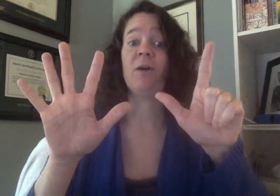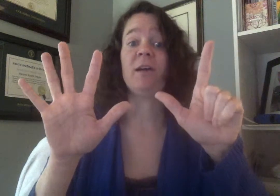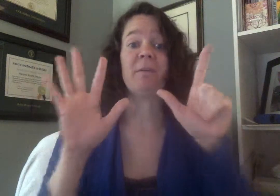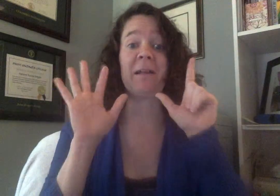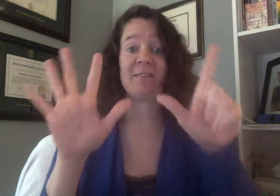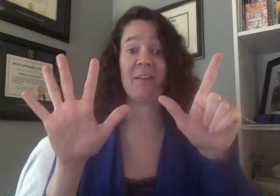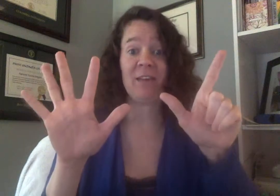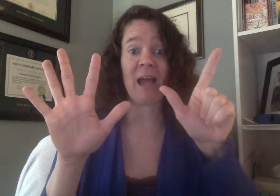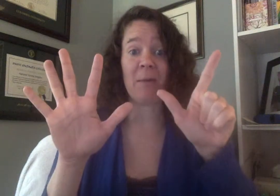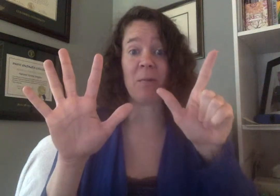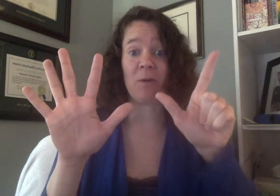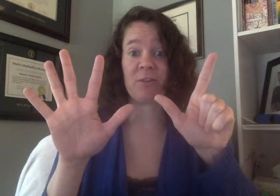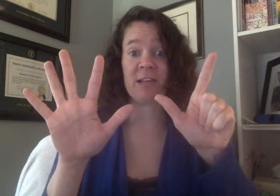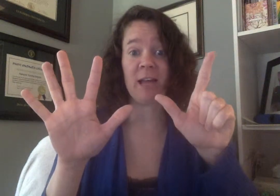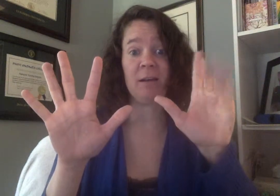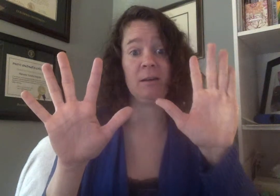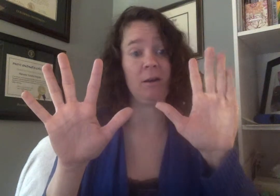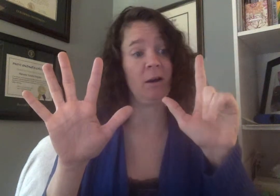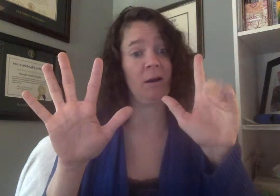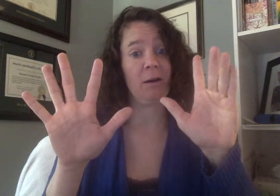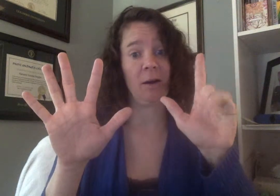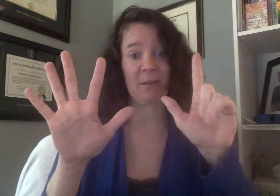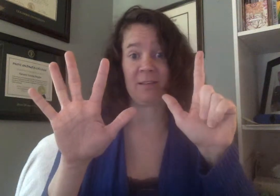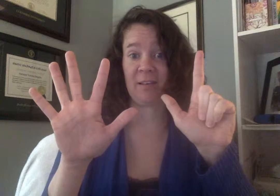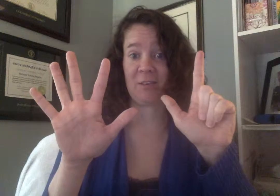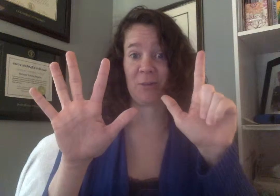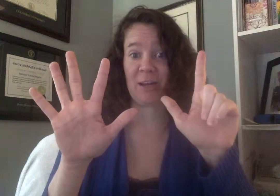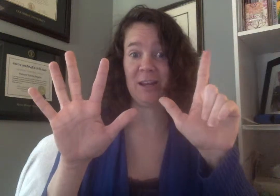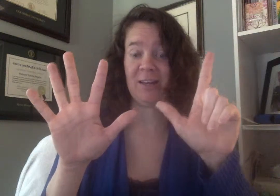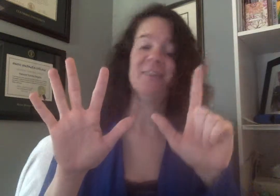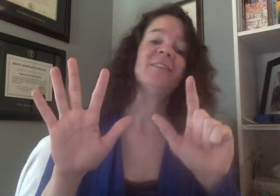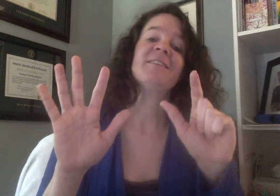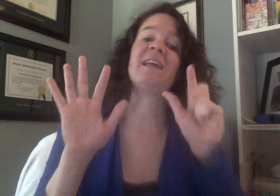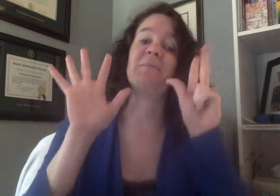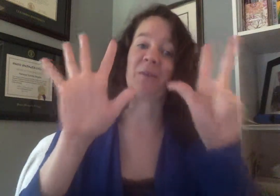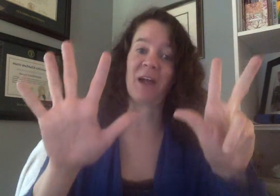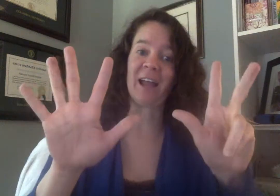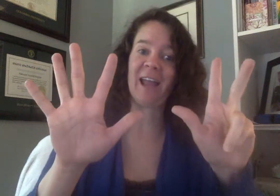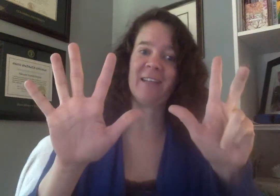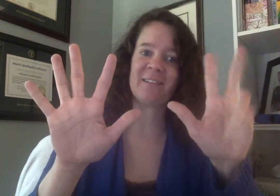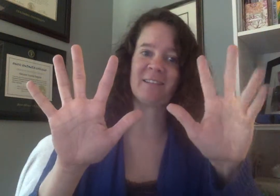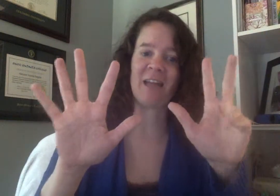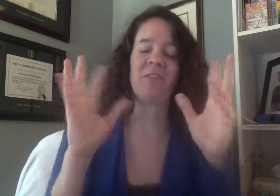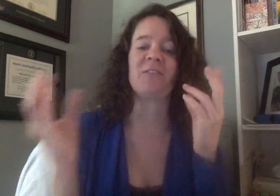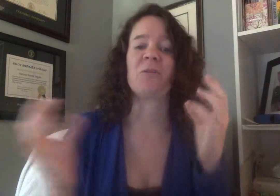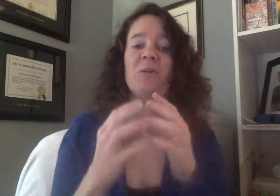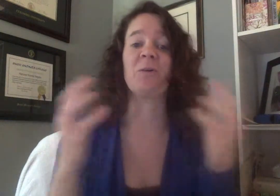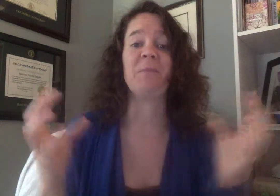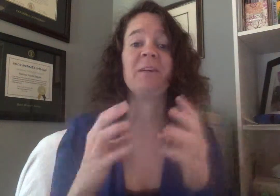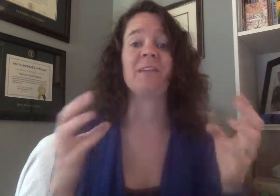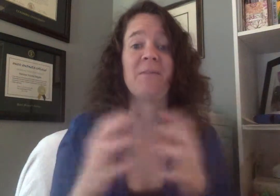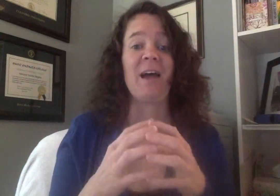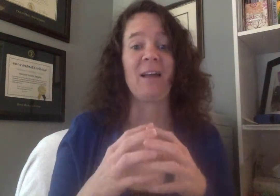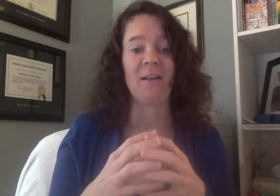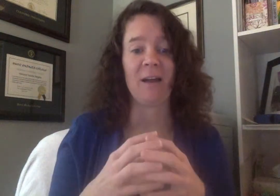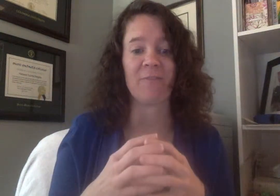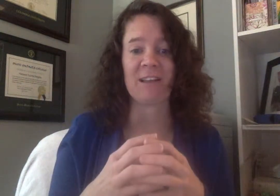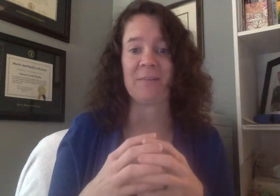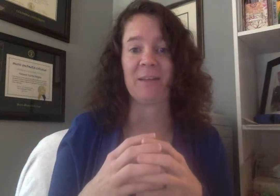I'm at seven how many more for ten oh it's these three same thing with high eights and so you'll build some of that flexibility